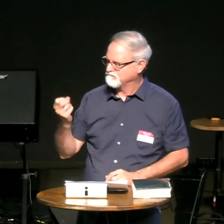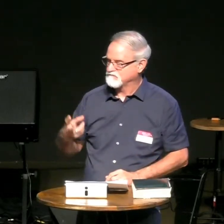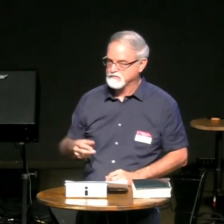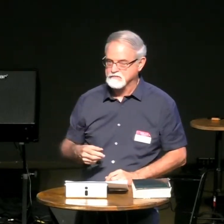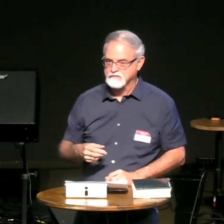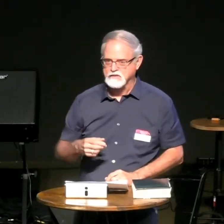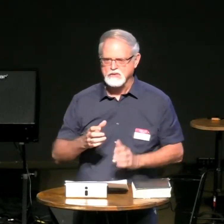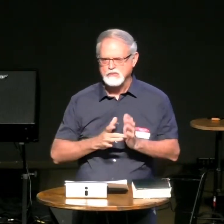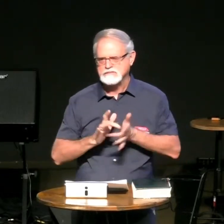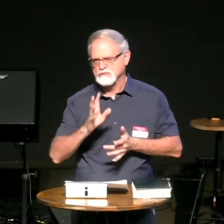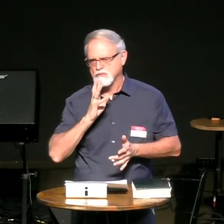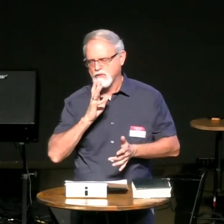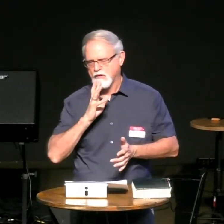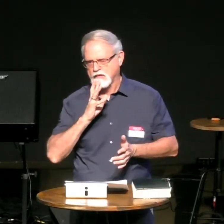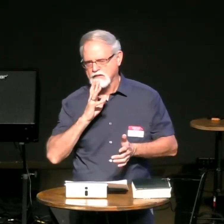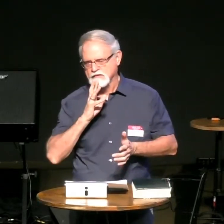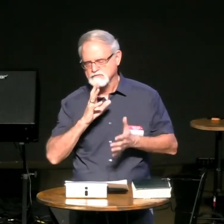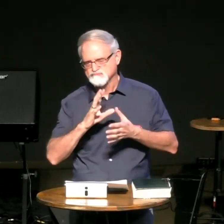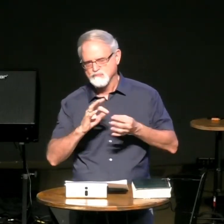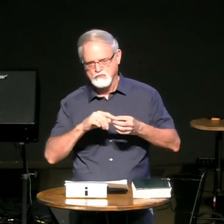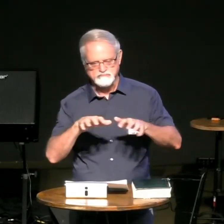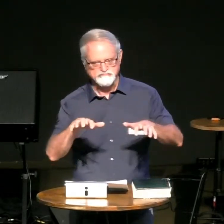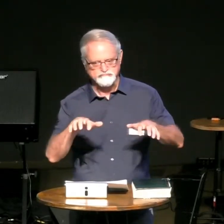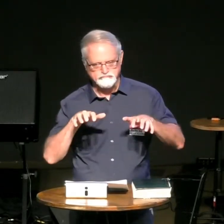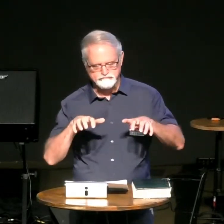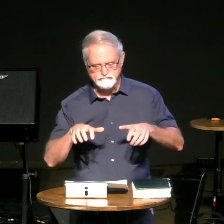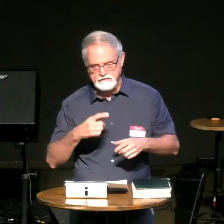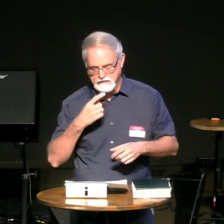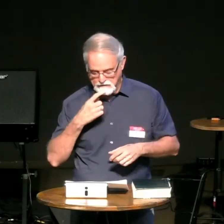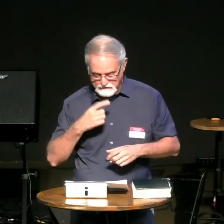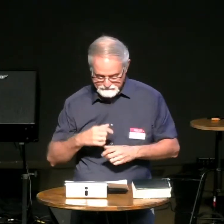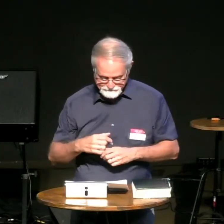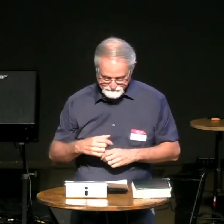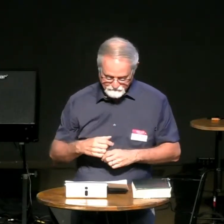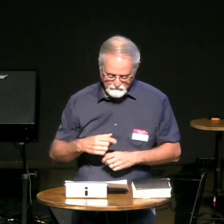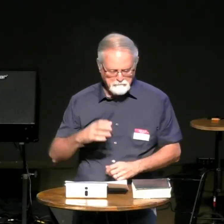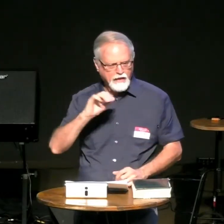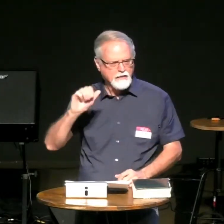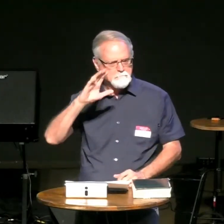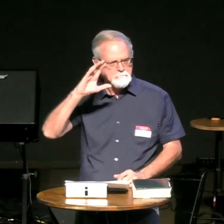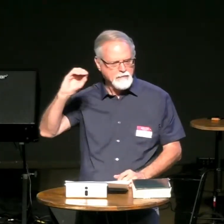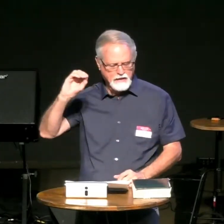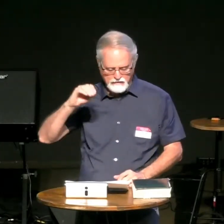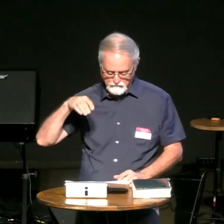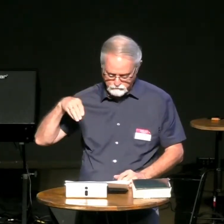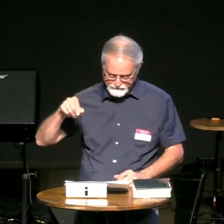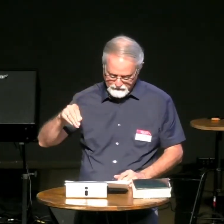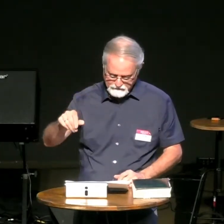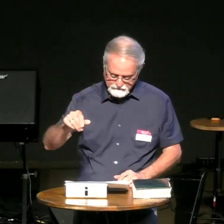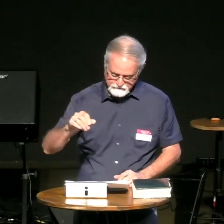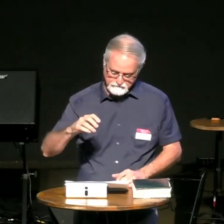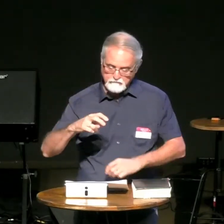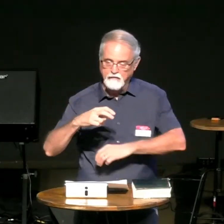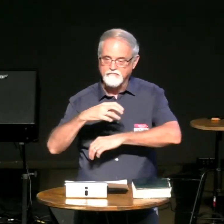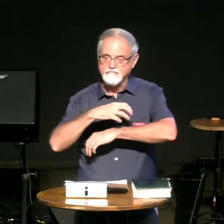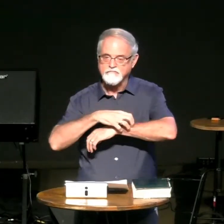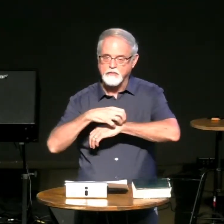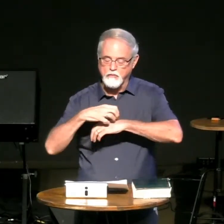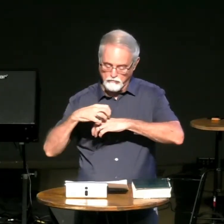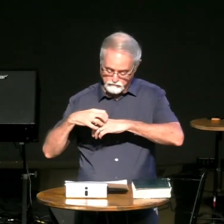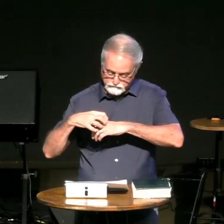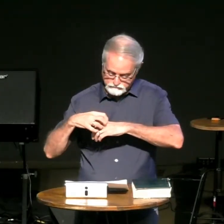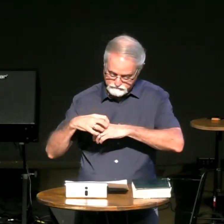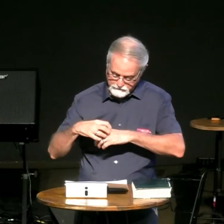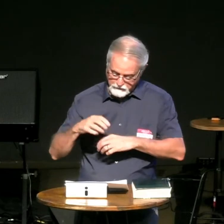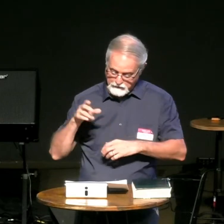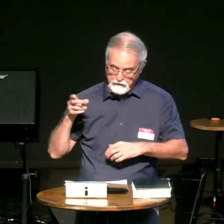1 and i will go through 12 now this story is talking about a man who